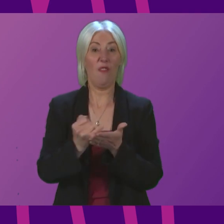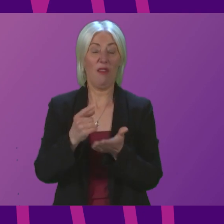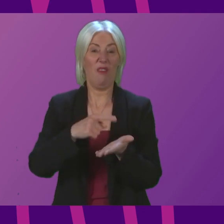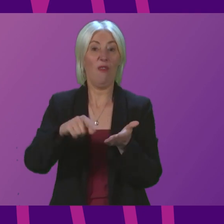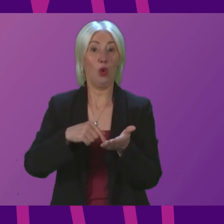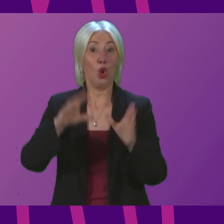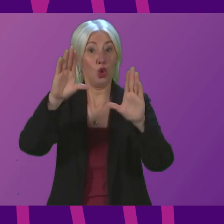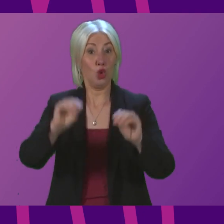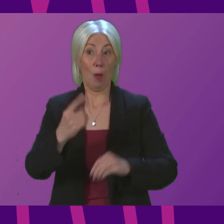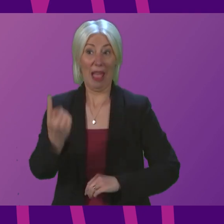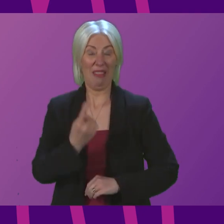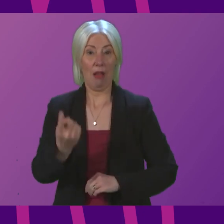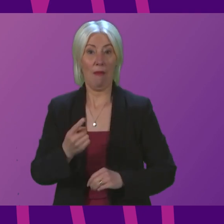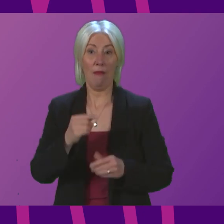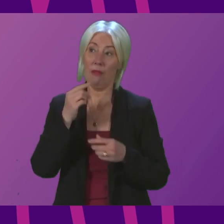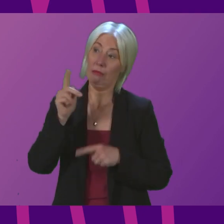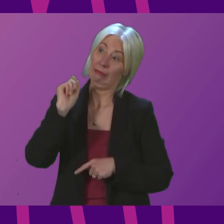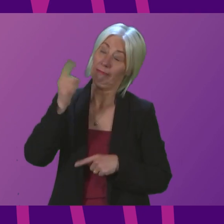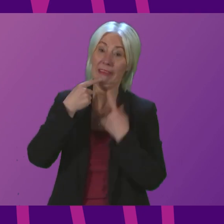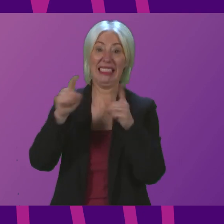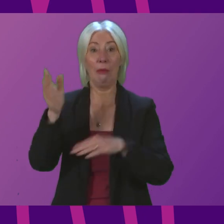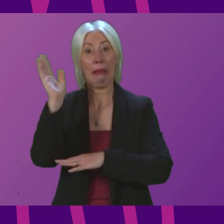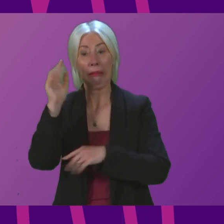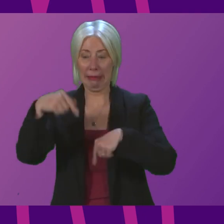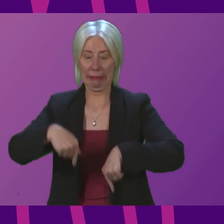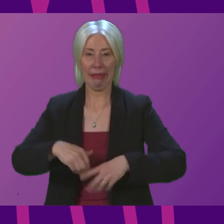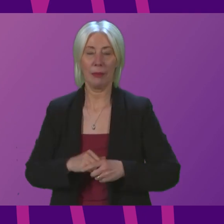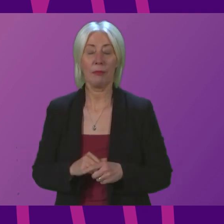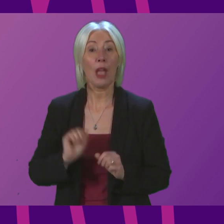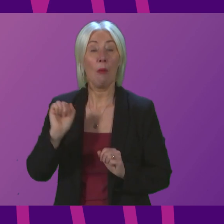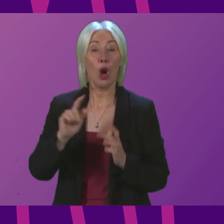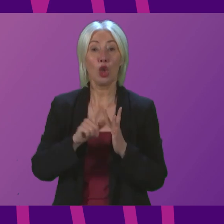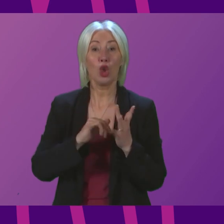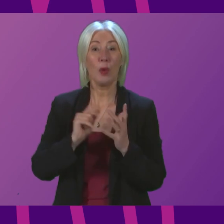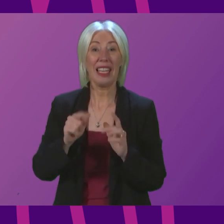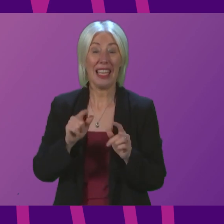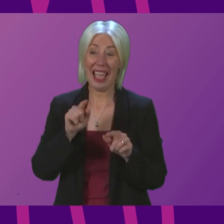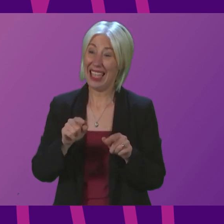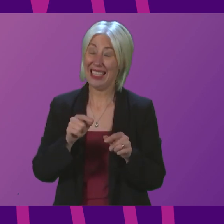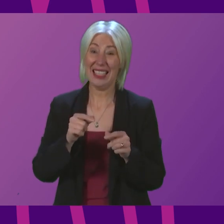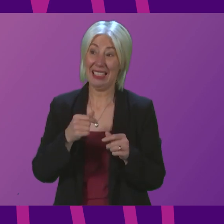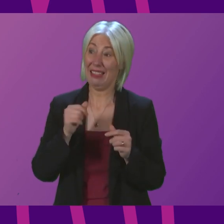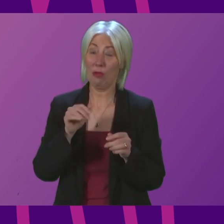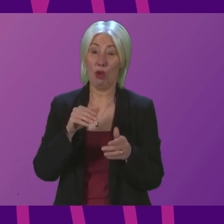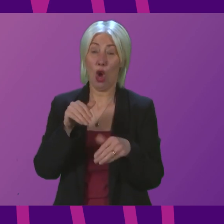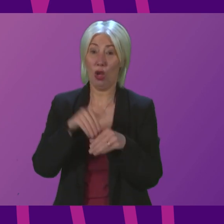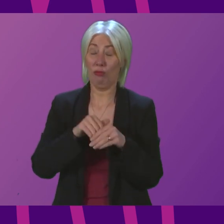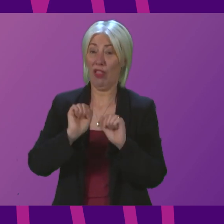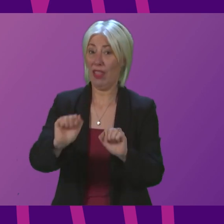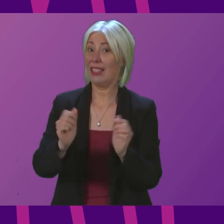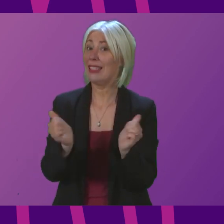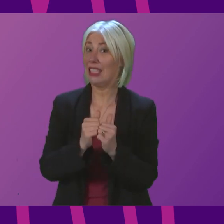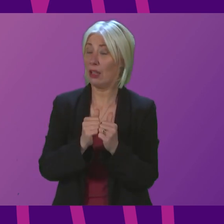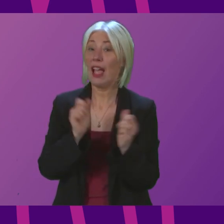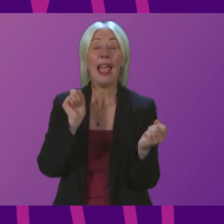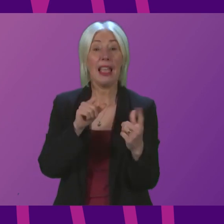a statement to Parliament. And of course, John Swinney's fingerprints are all over this deal. Emails show